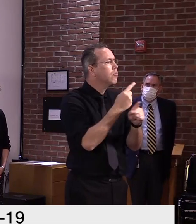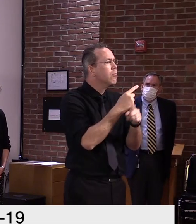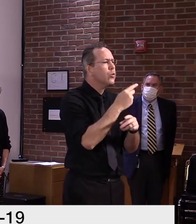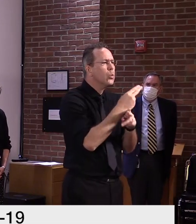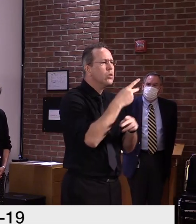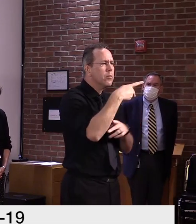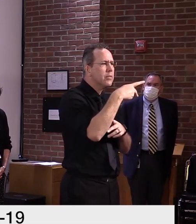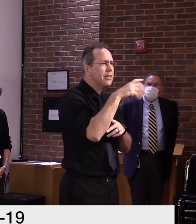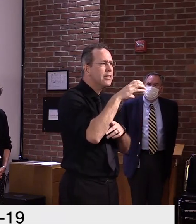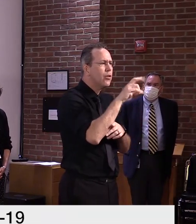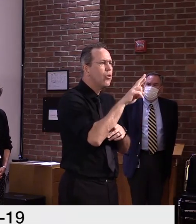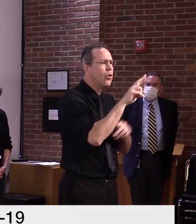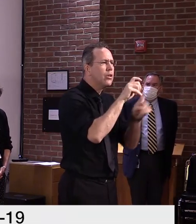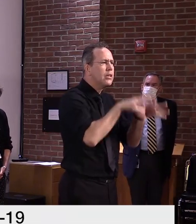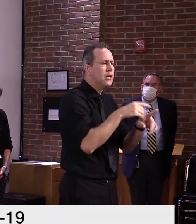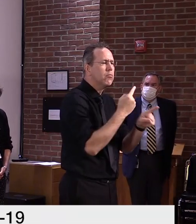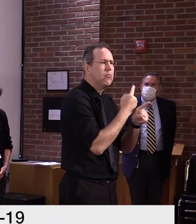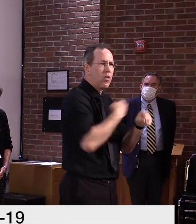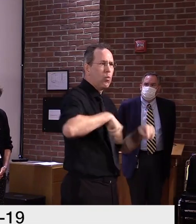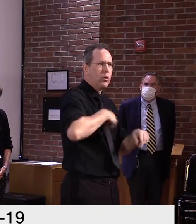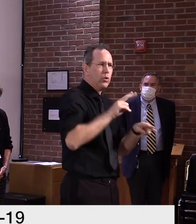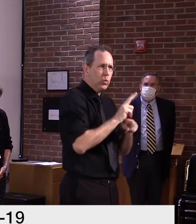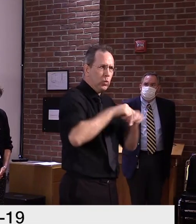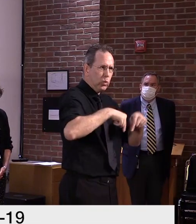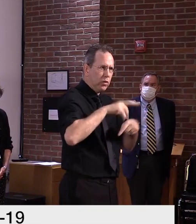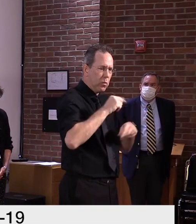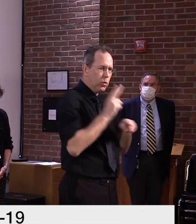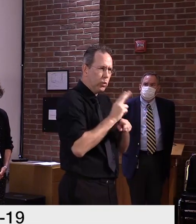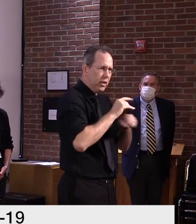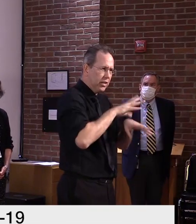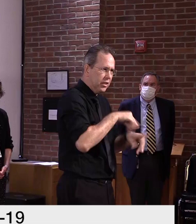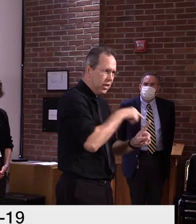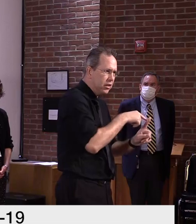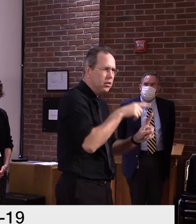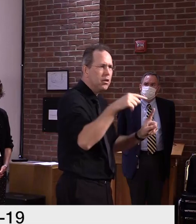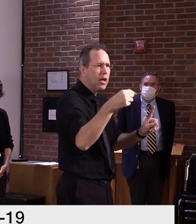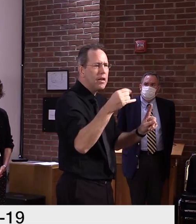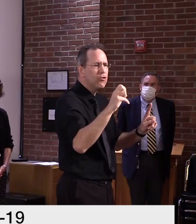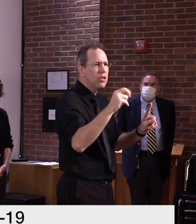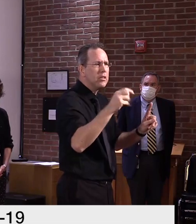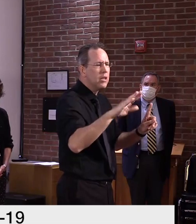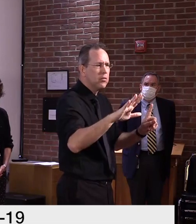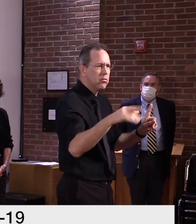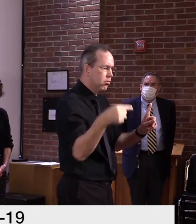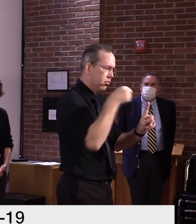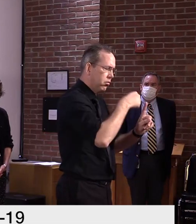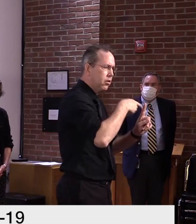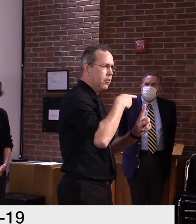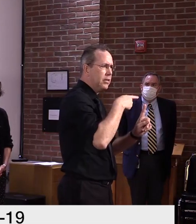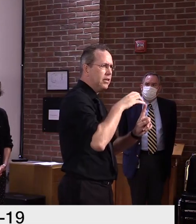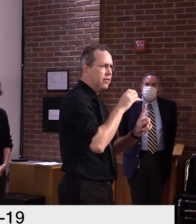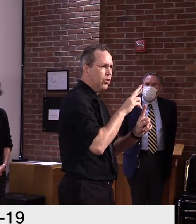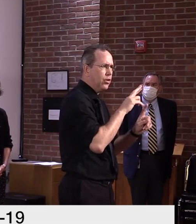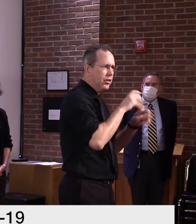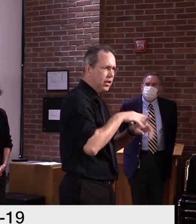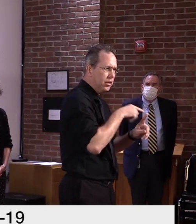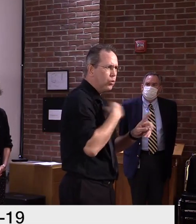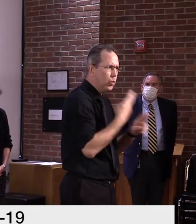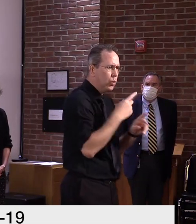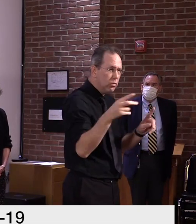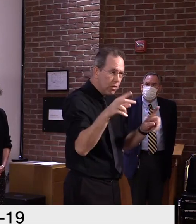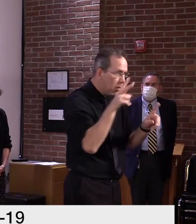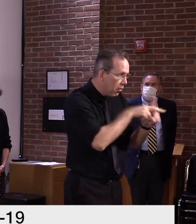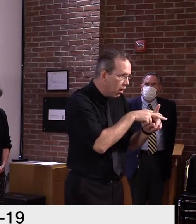is recommended to confirm the positive antigen result. Of the 17 people, 15 tested